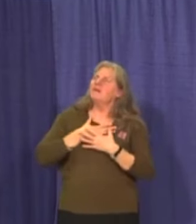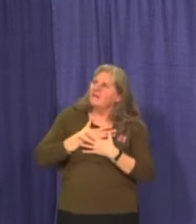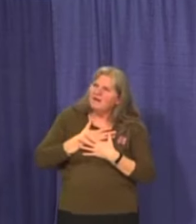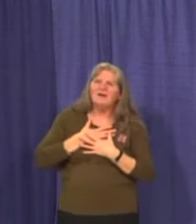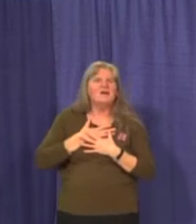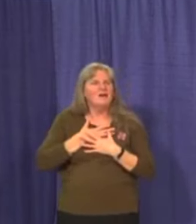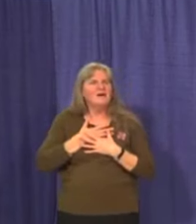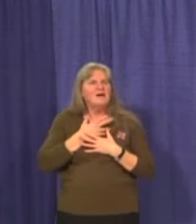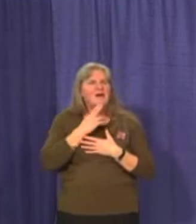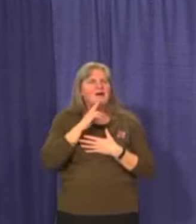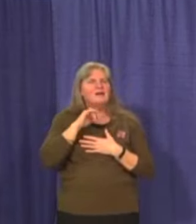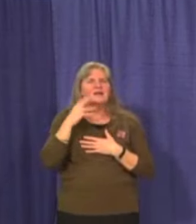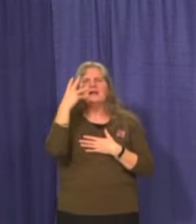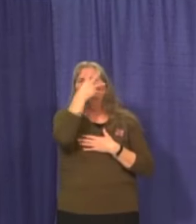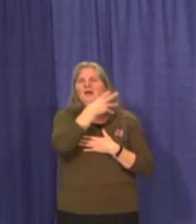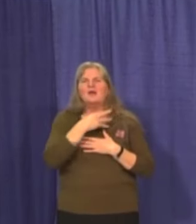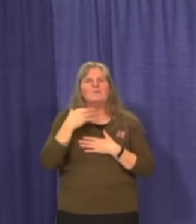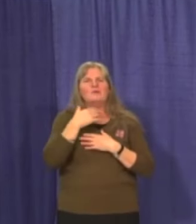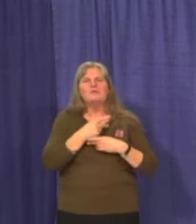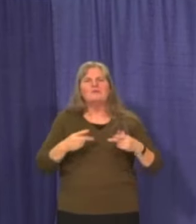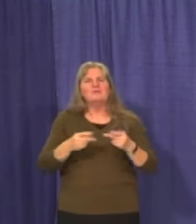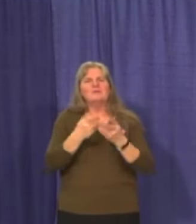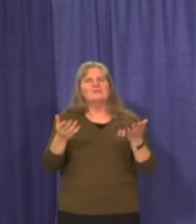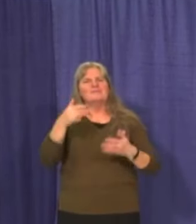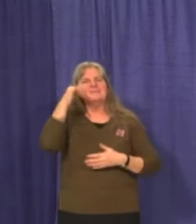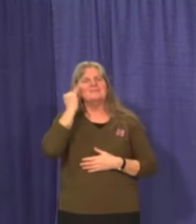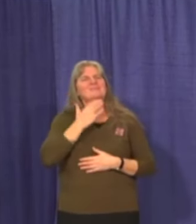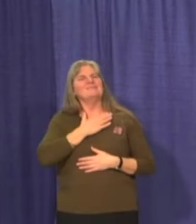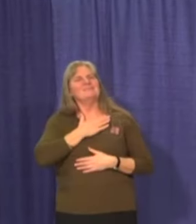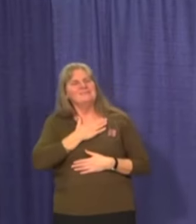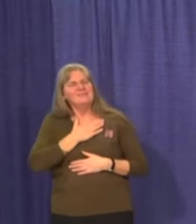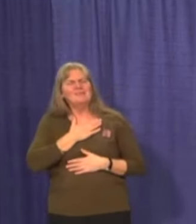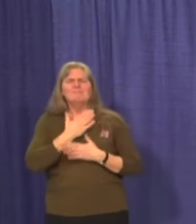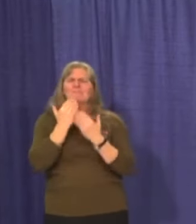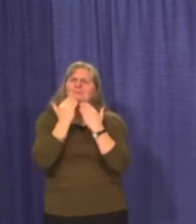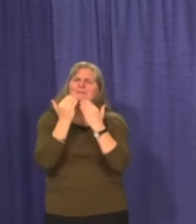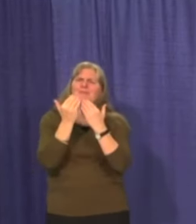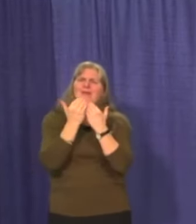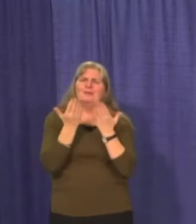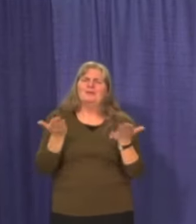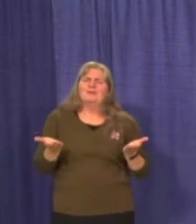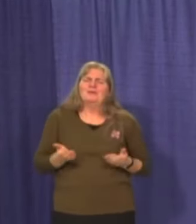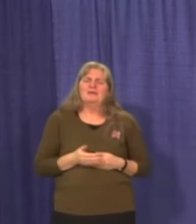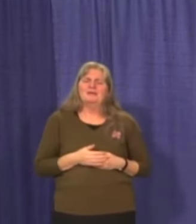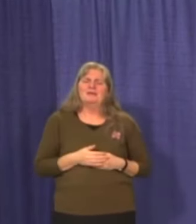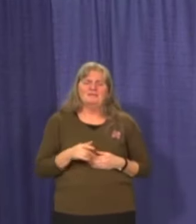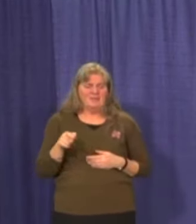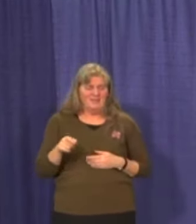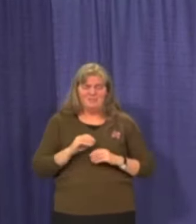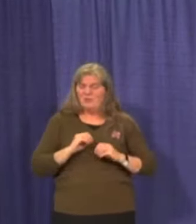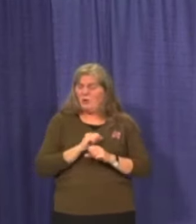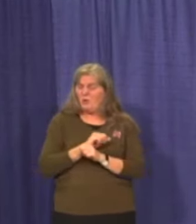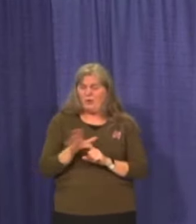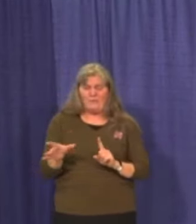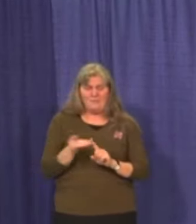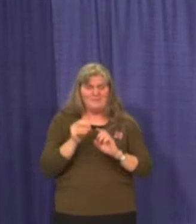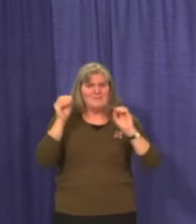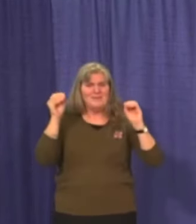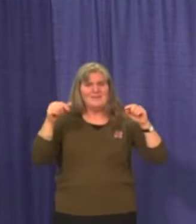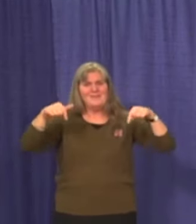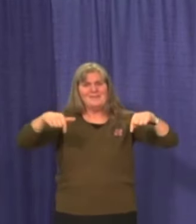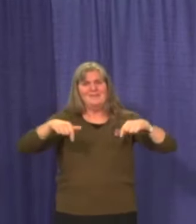again at what a beautiful place we are in and grateful. We're in a place with no active COVID cases,